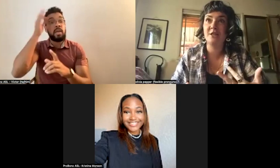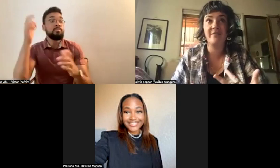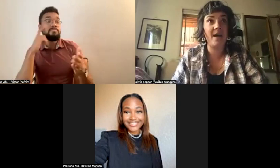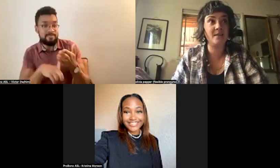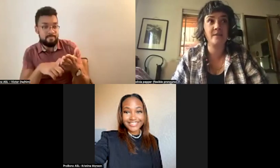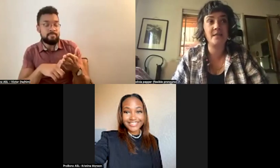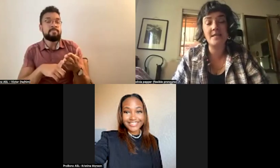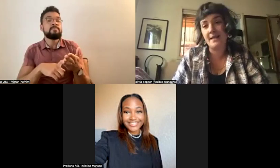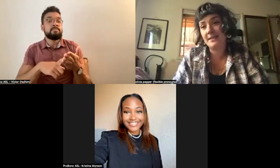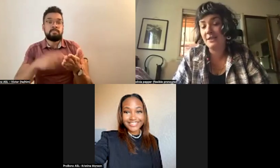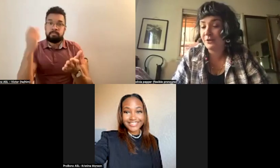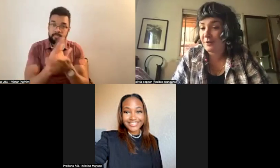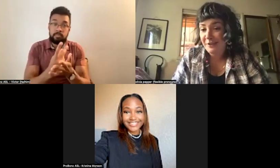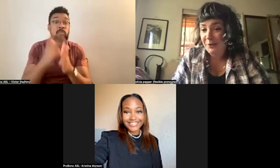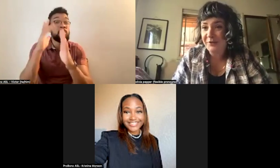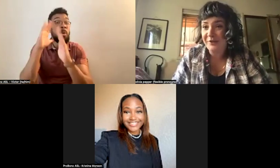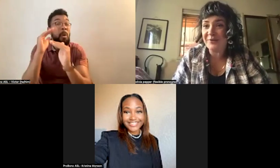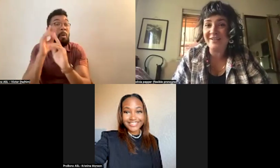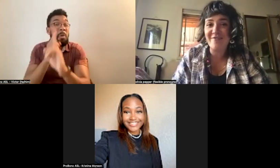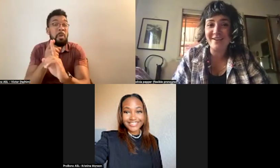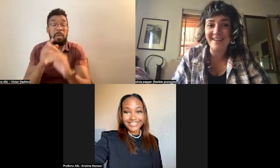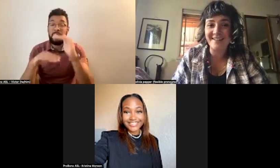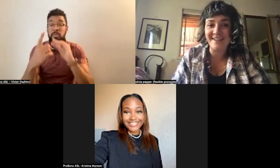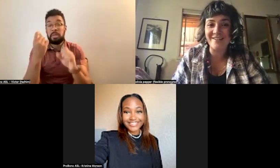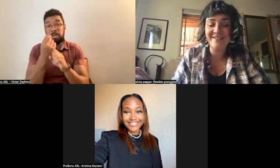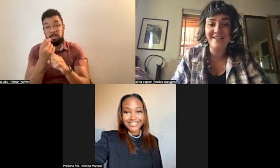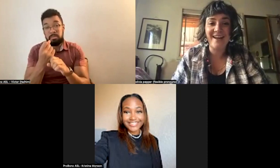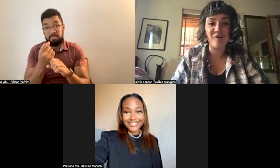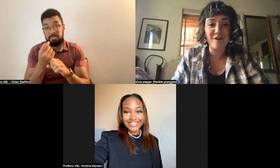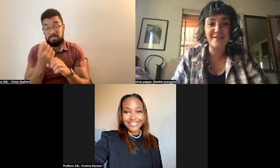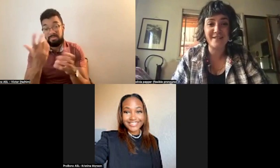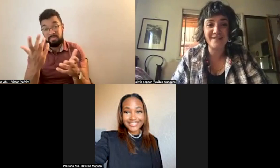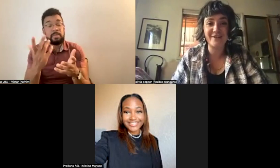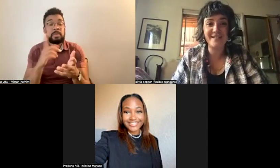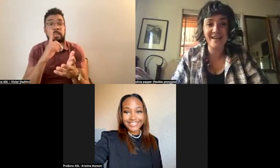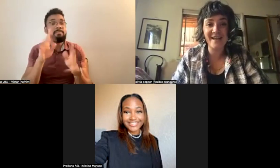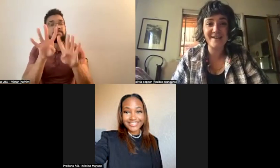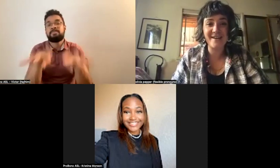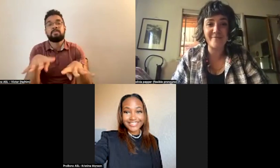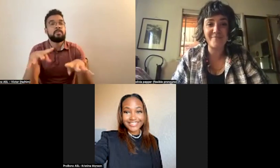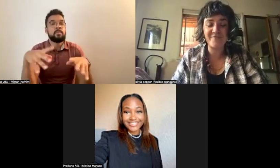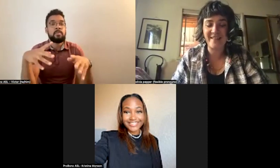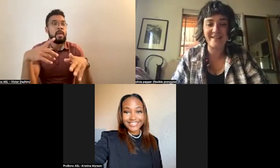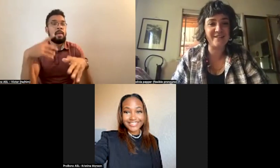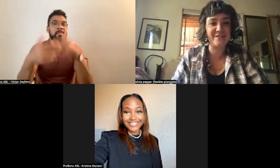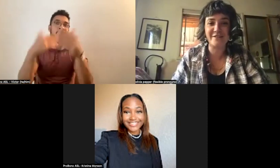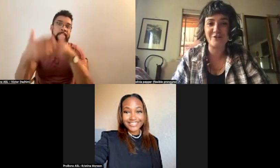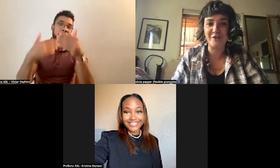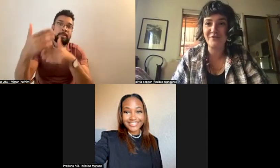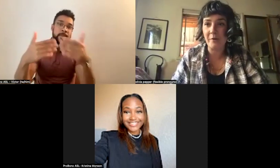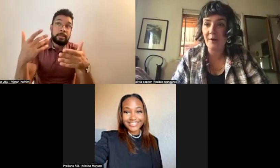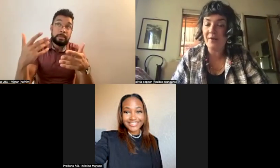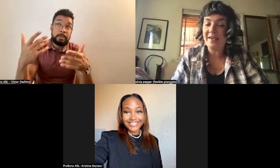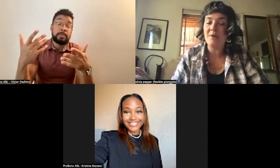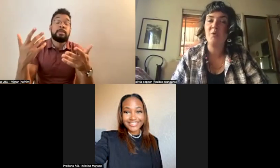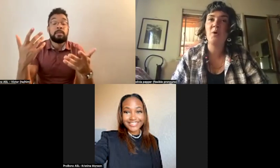achieve that within the next year or so. You know, you can never can tell how long these things are going to take. And the indigenous struggle